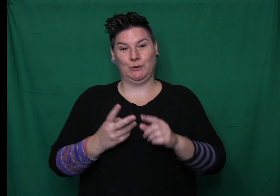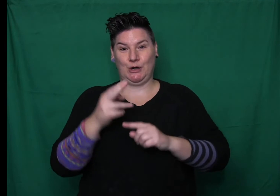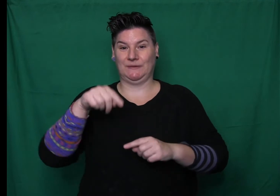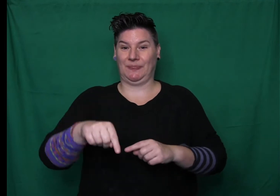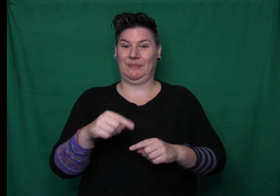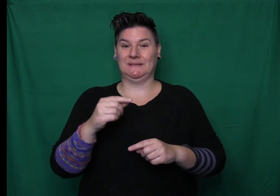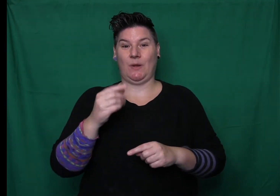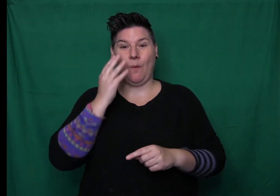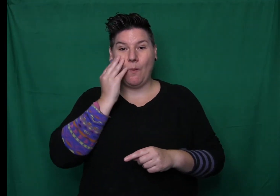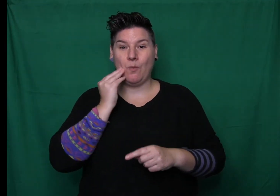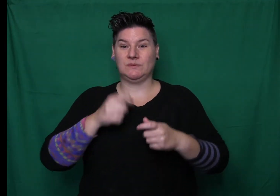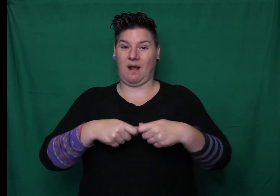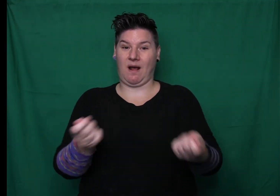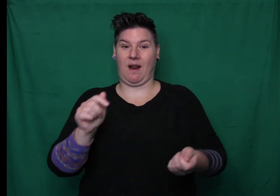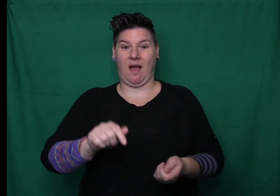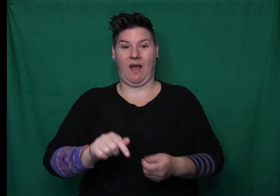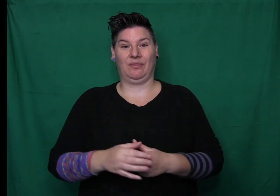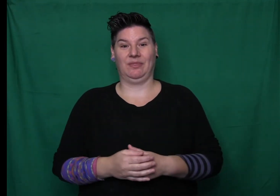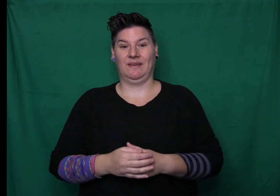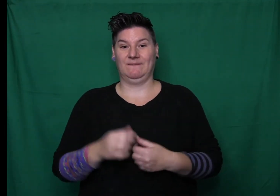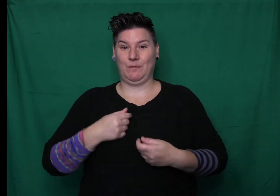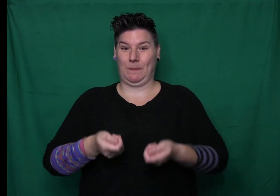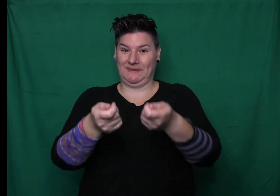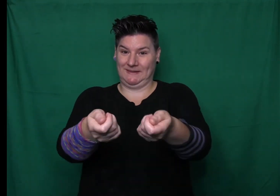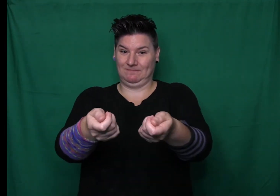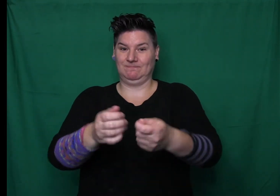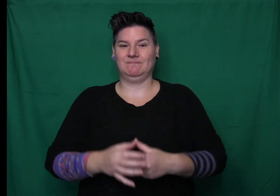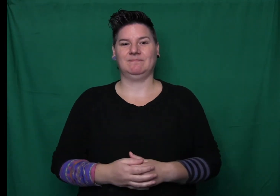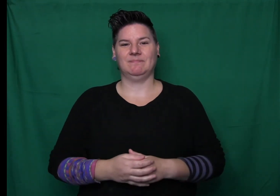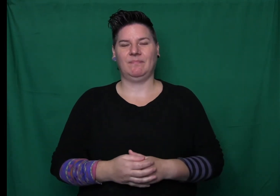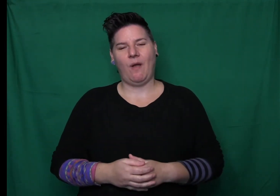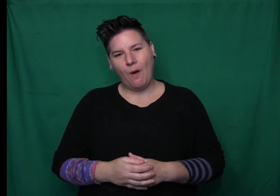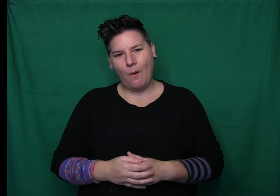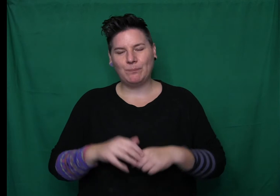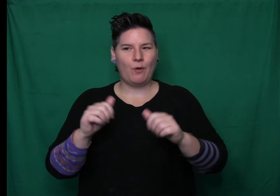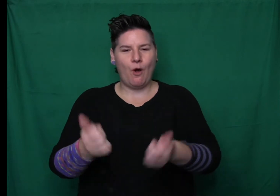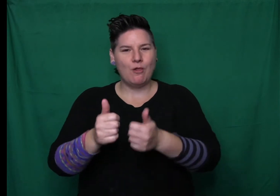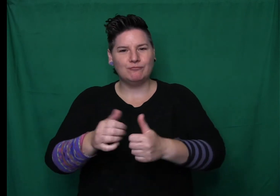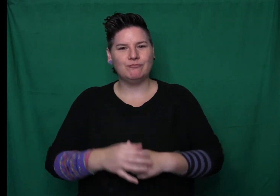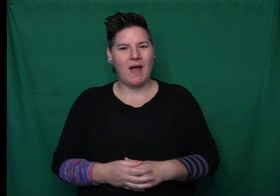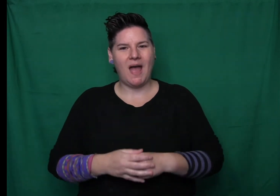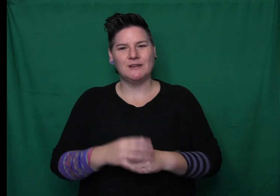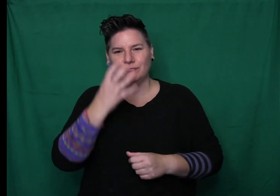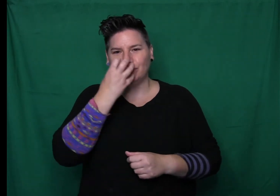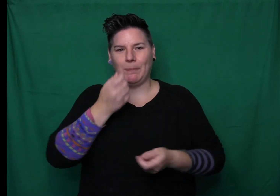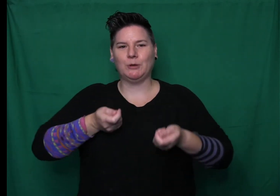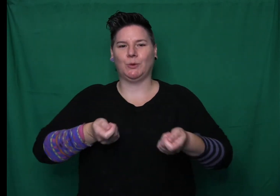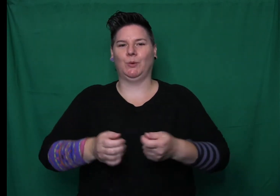but then you run along and stay out of the kitchen. Cook cut the cloth. Oh, thank you, Cook,